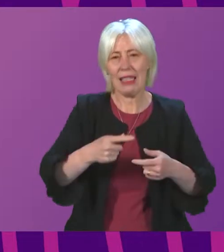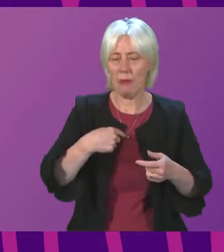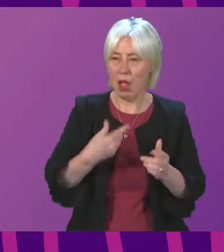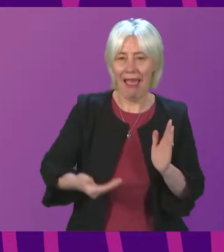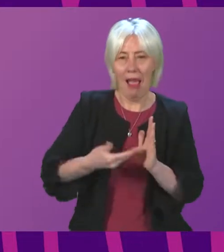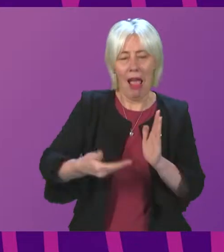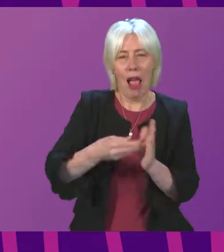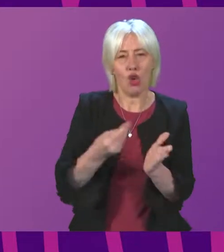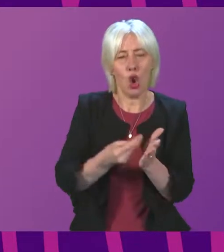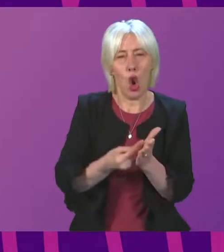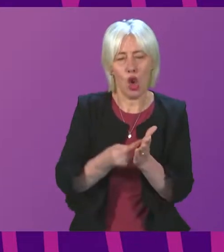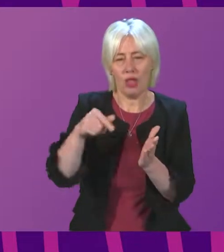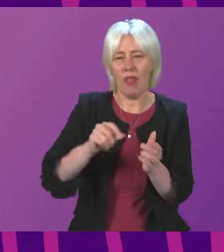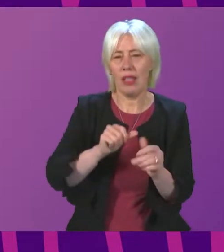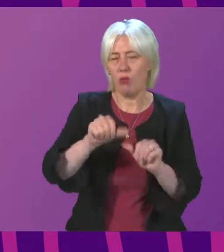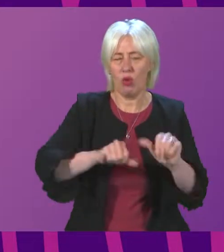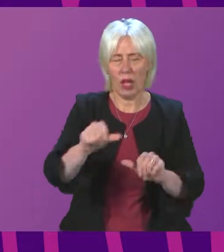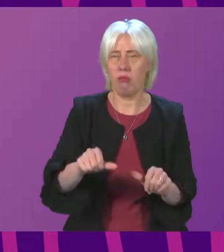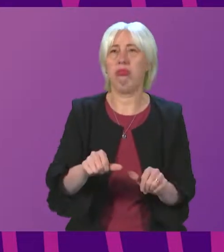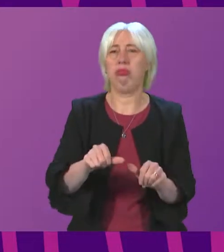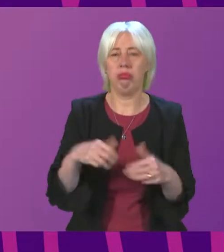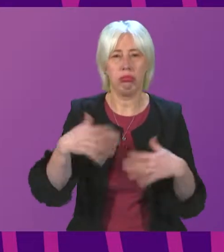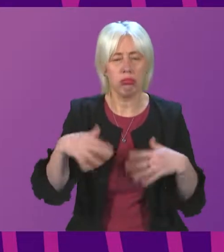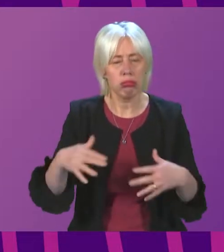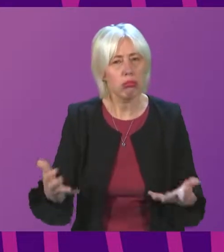incurred through this process for